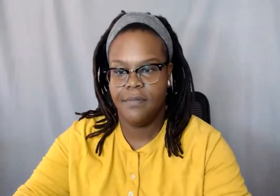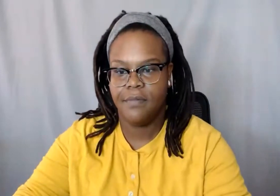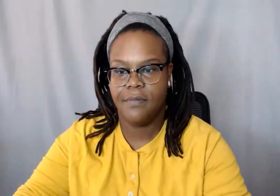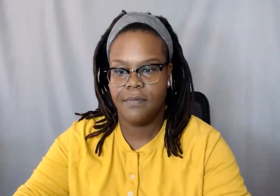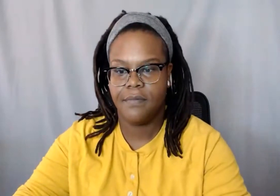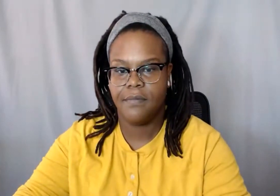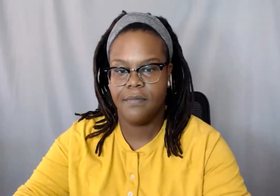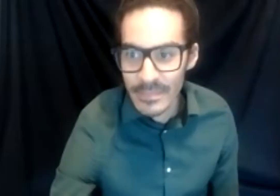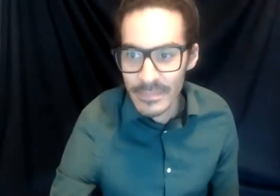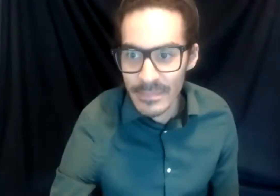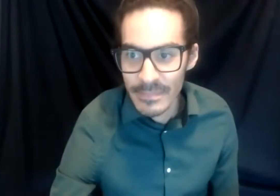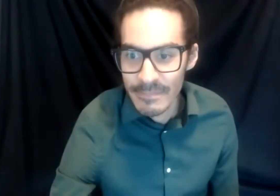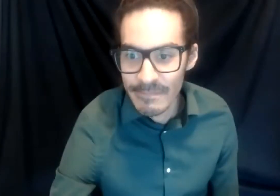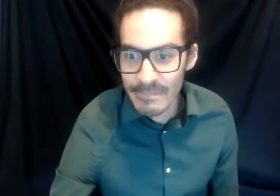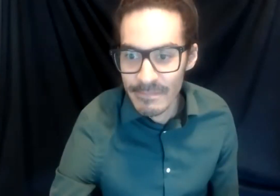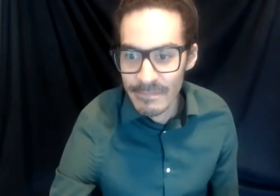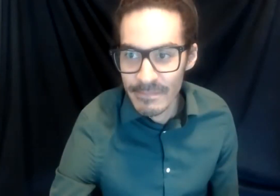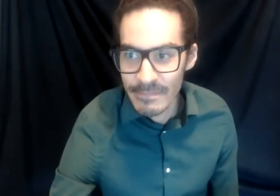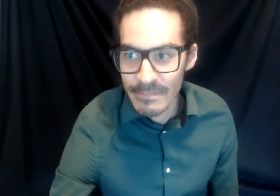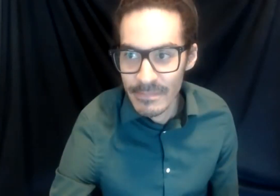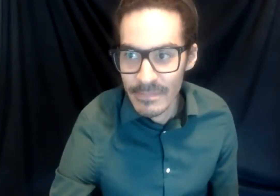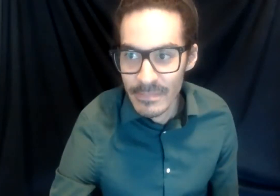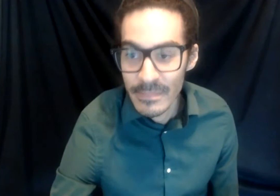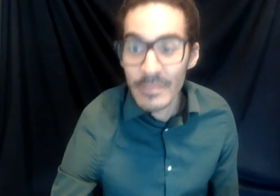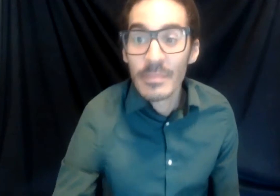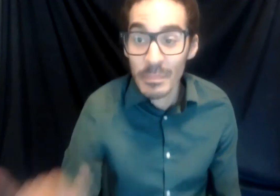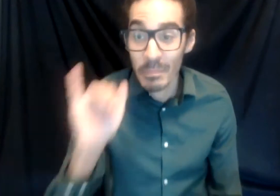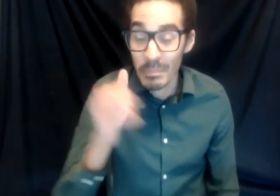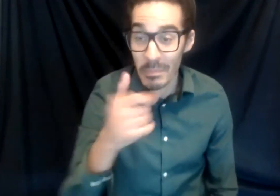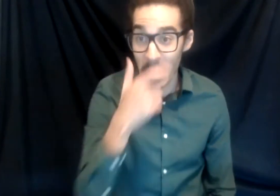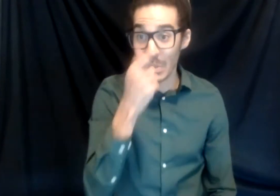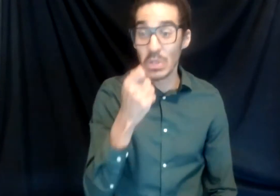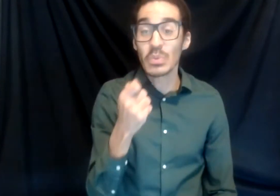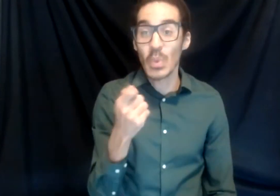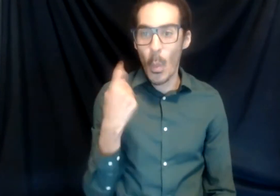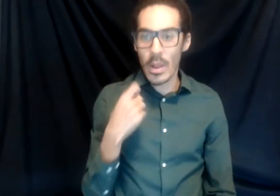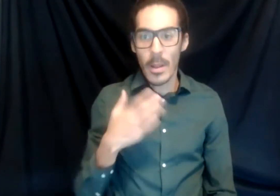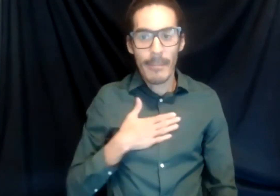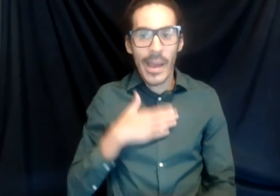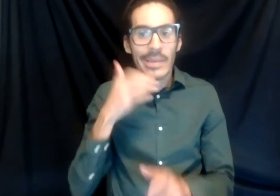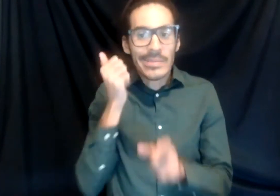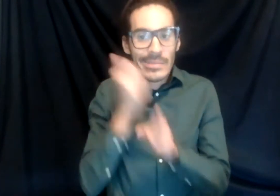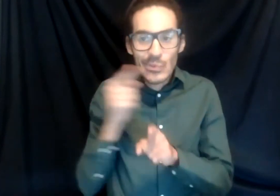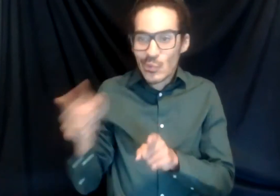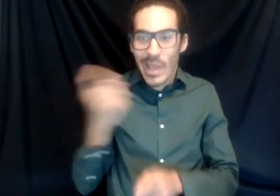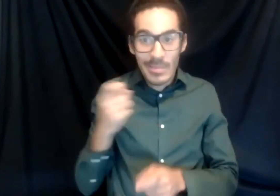That's actually an interesting question because my sister actually asked me that. I think the thing with Nigeria is,